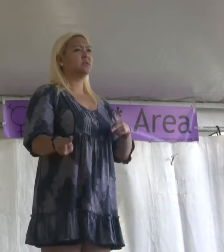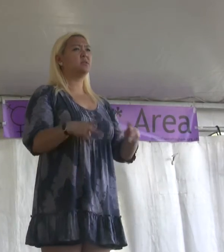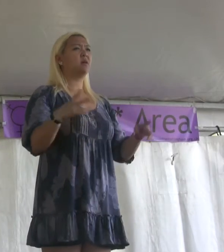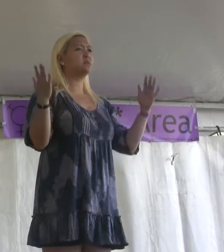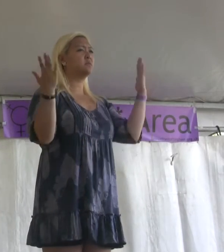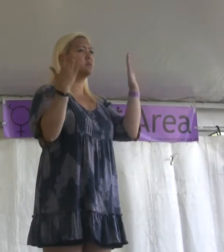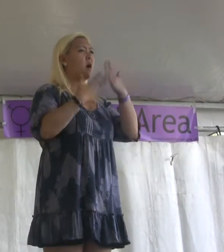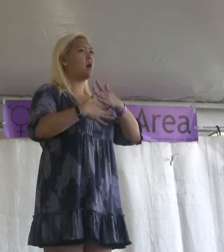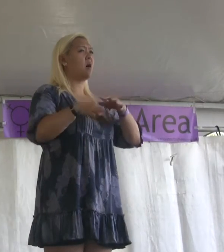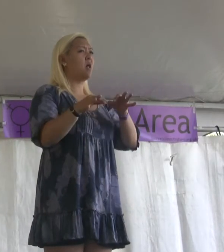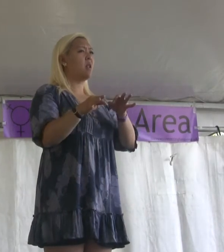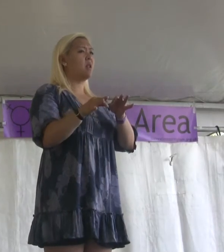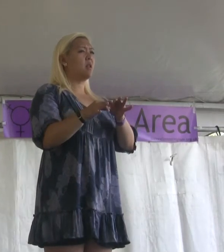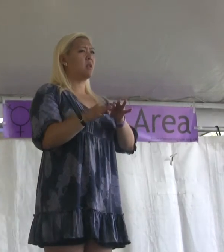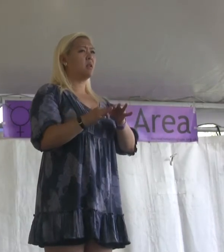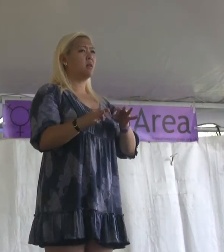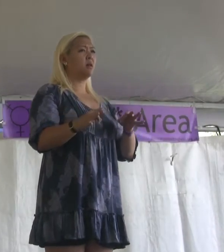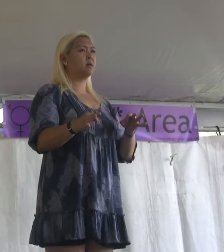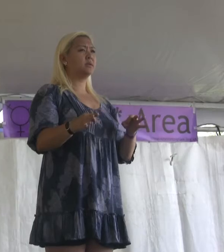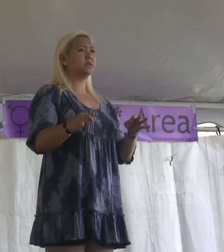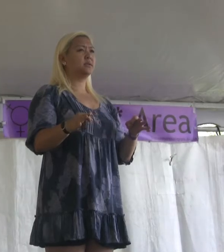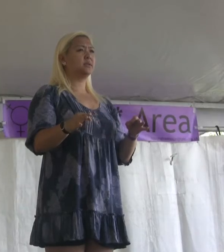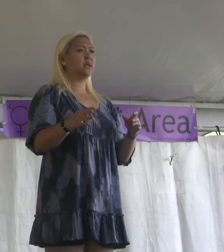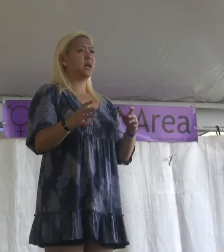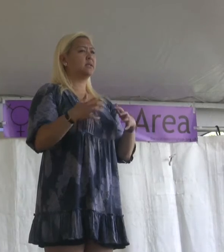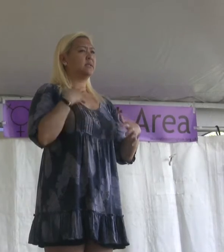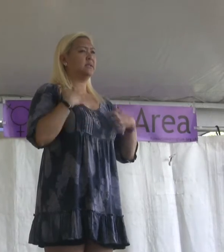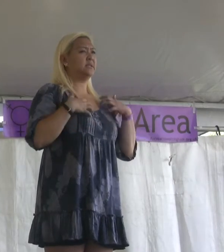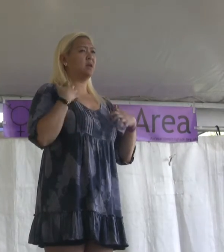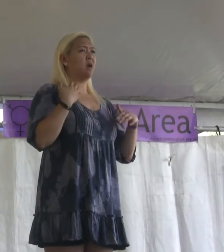up and eager to be here.